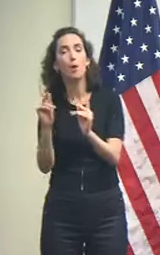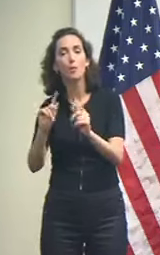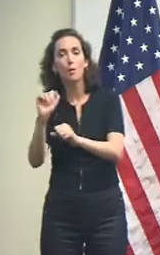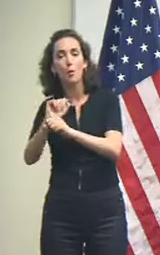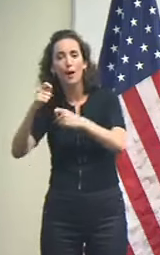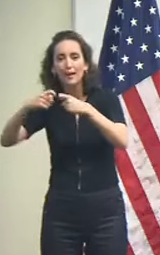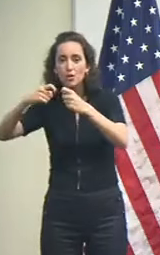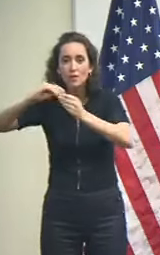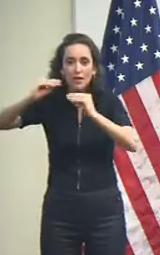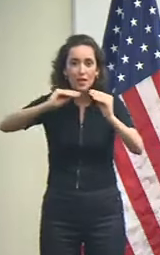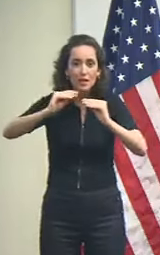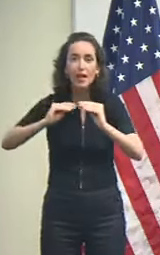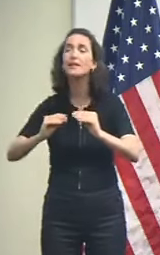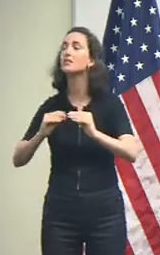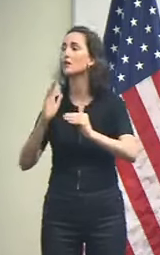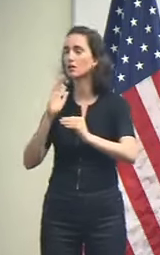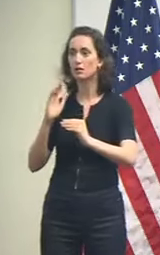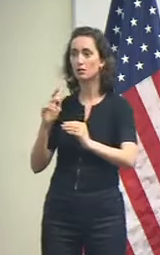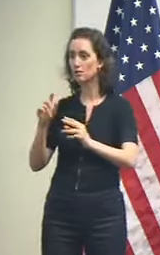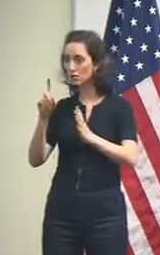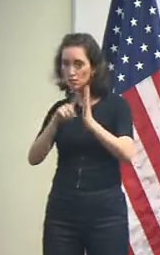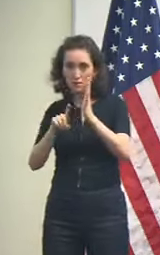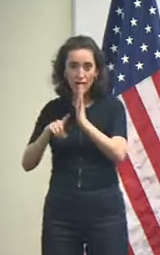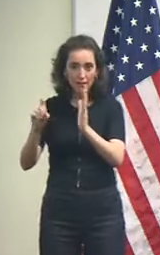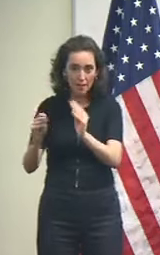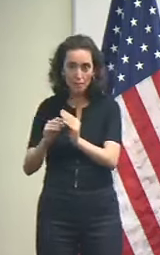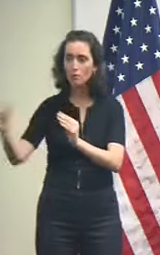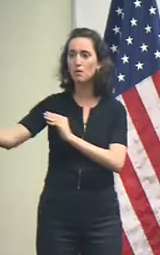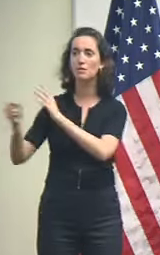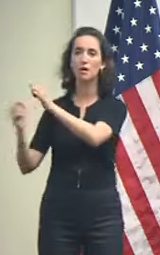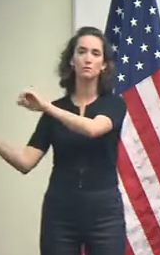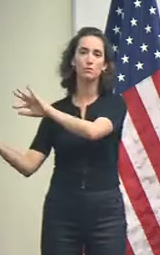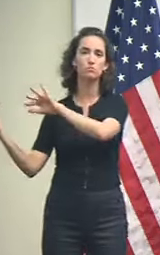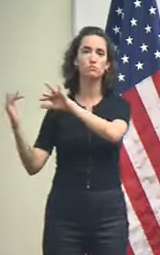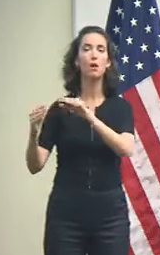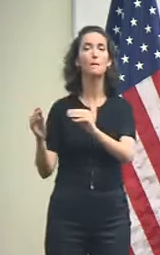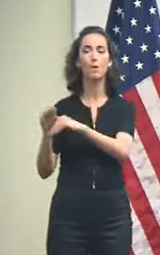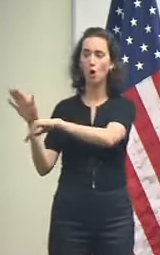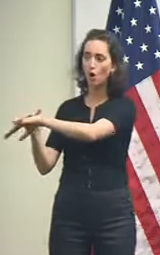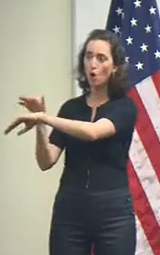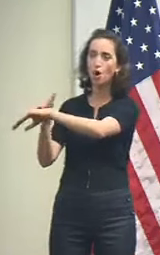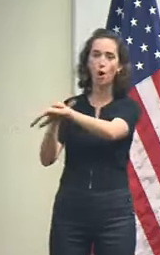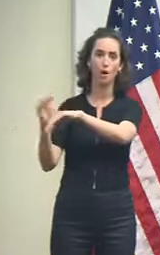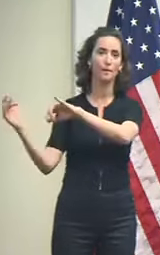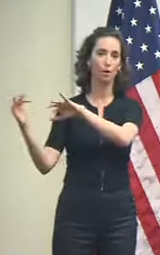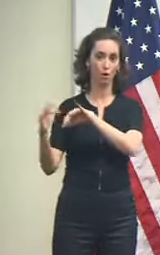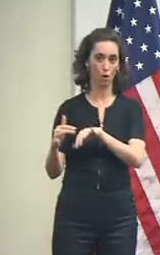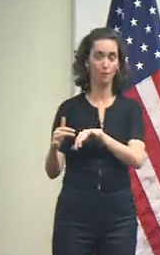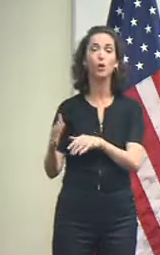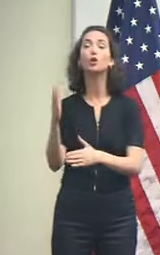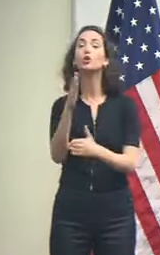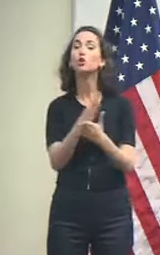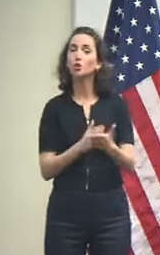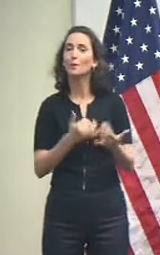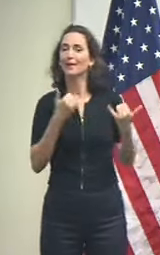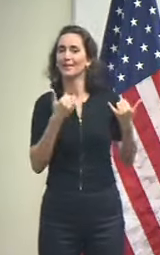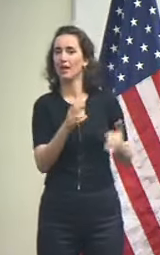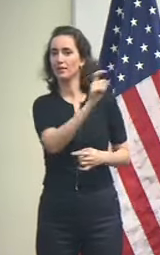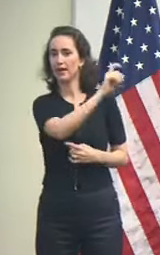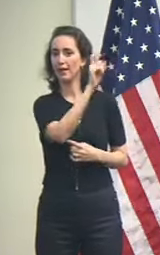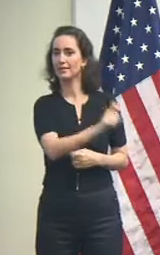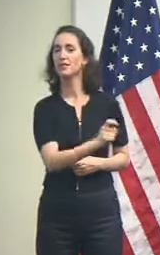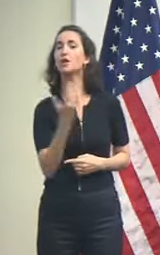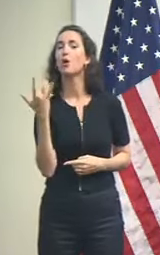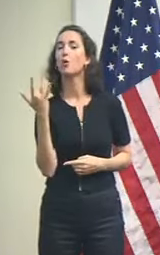damage assessment, then we will be bringing in additional linemen, some of whom are actually in Texas dealing